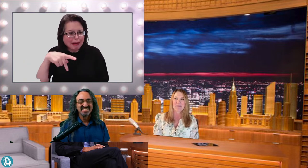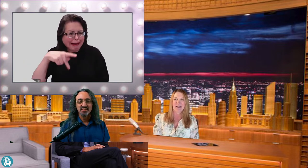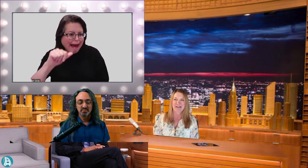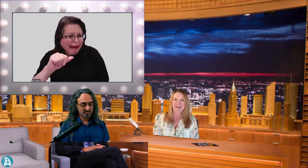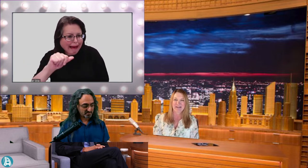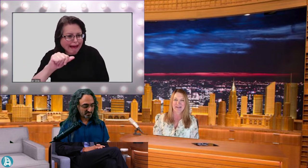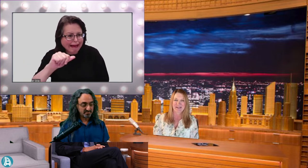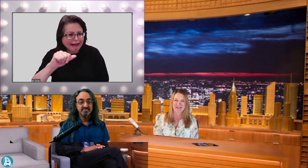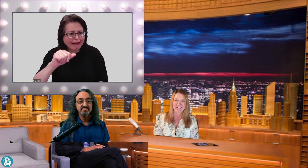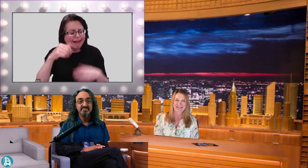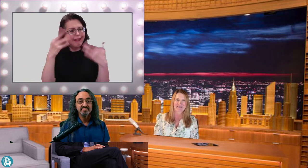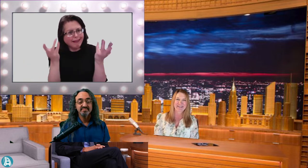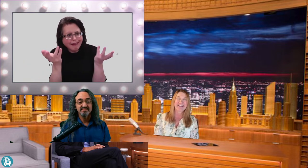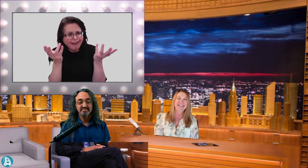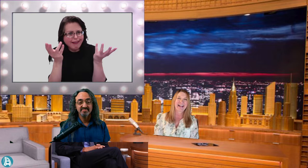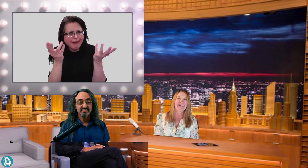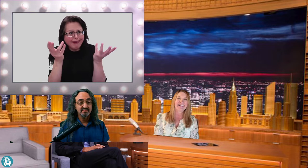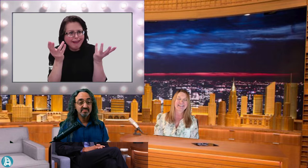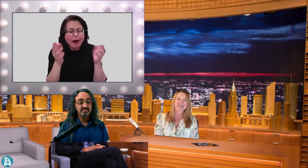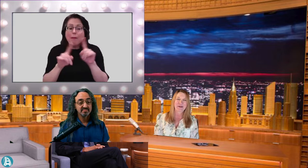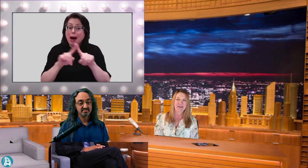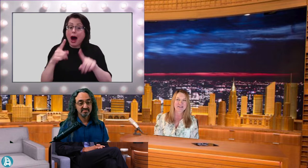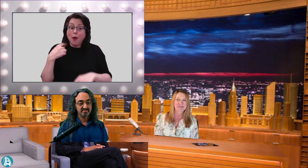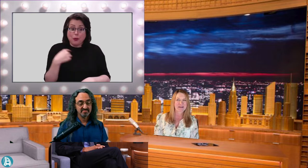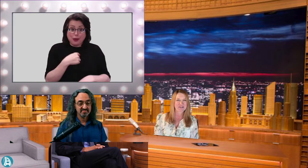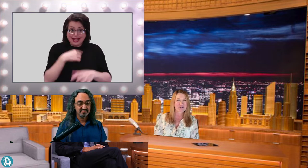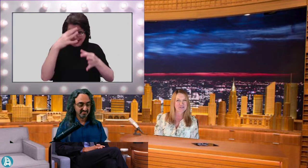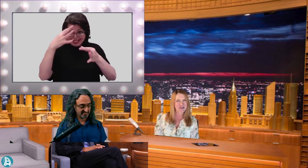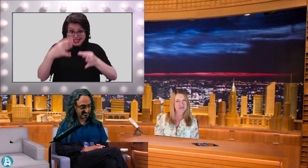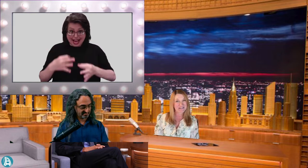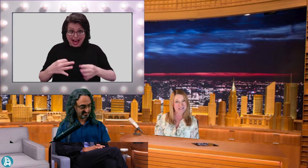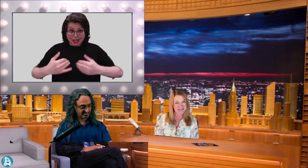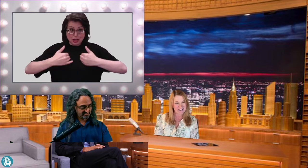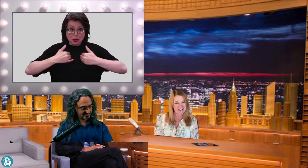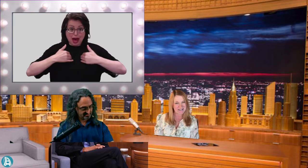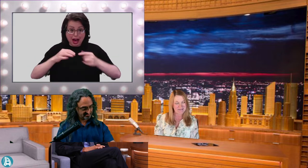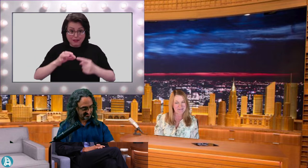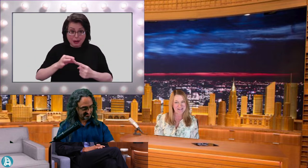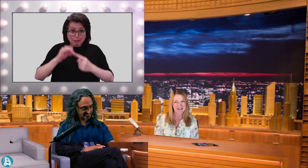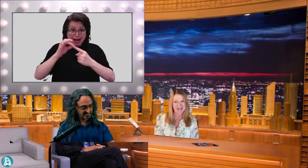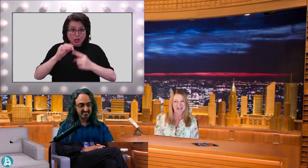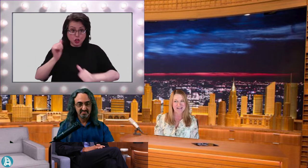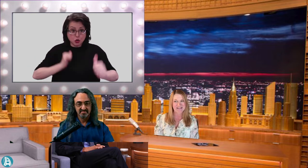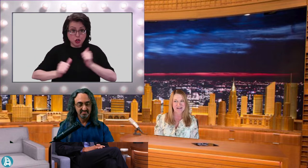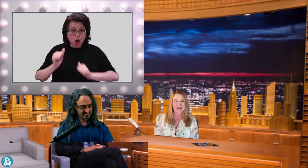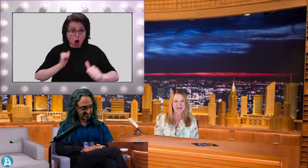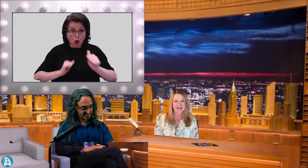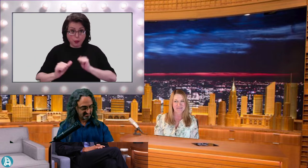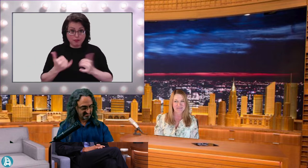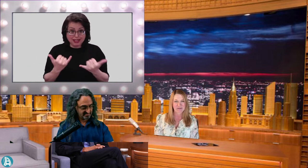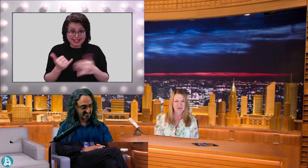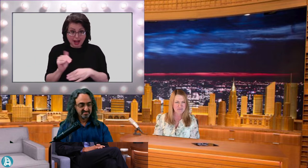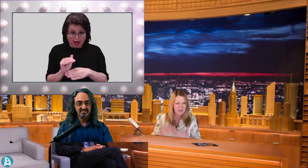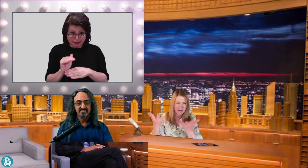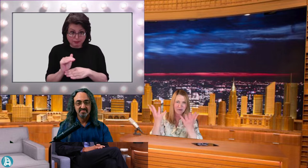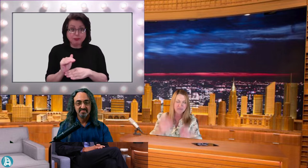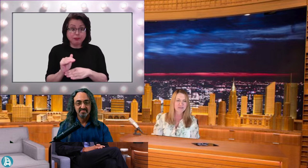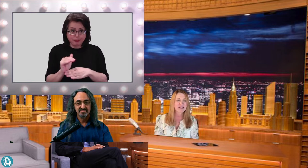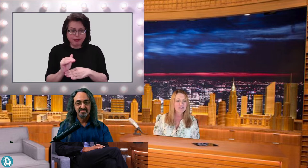But, we decided to have a special show tonight because, first of all, David,